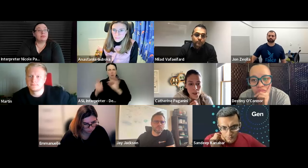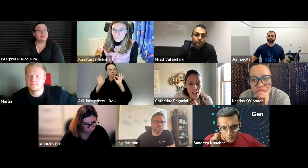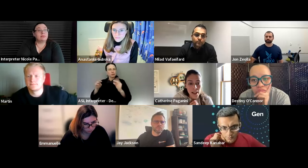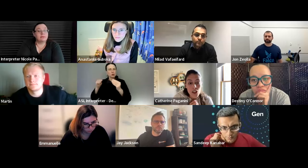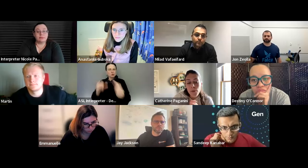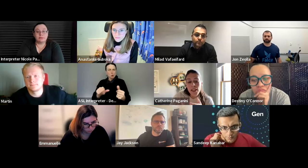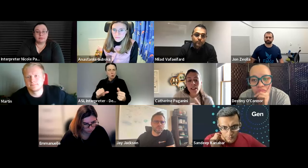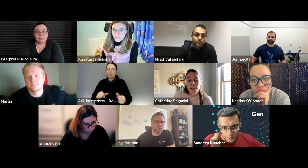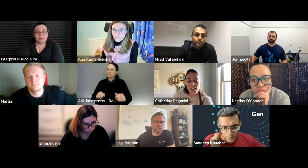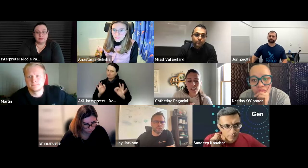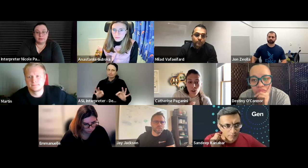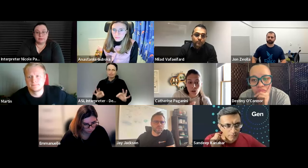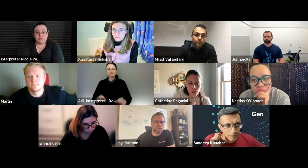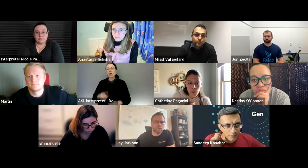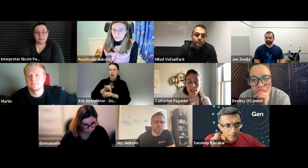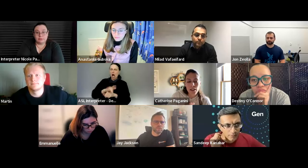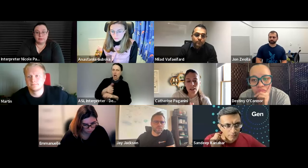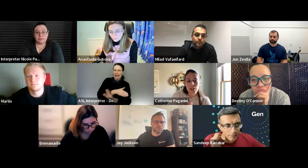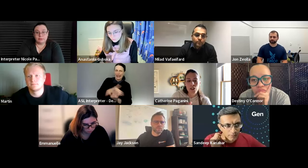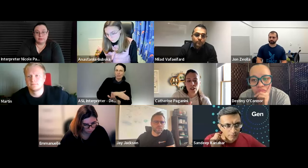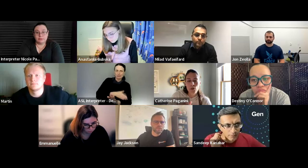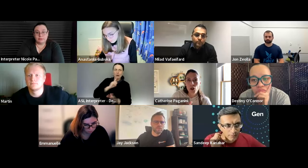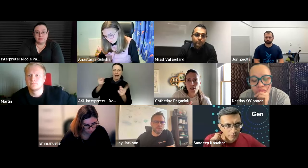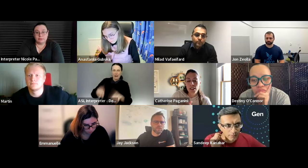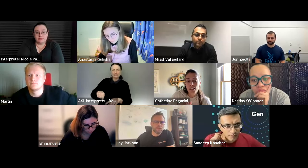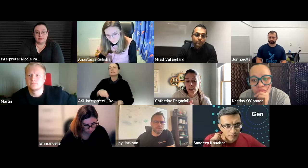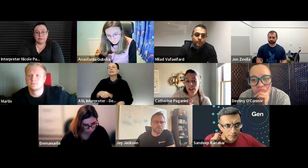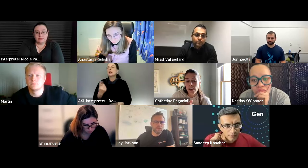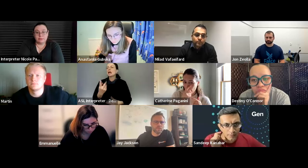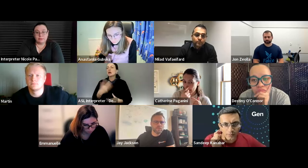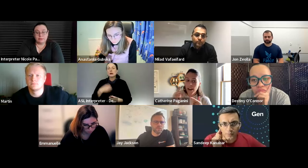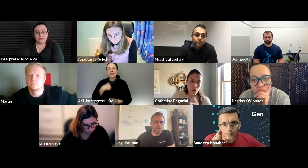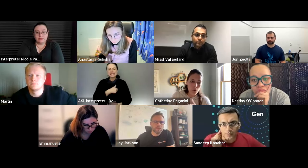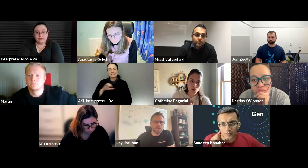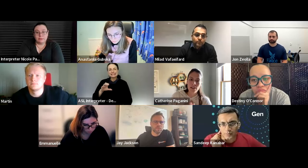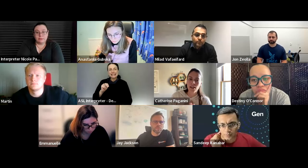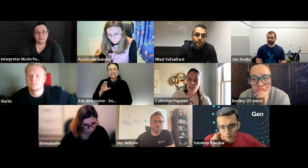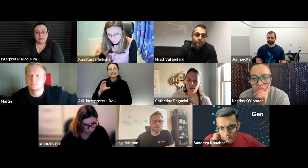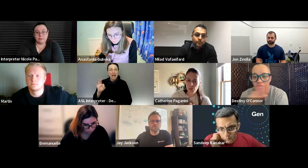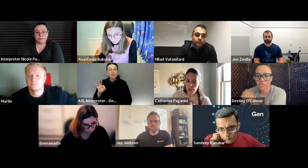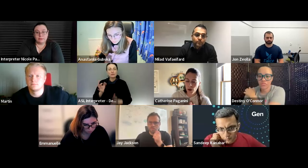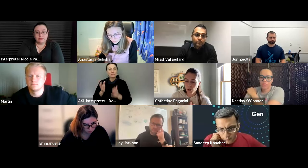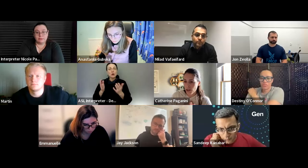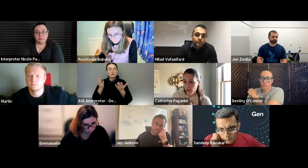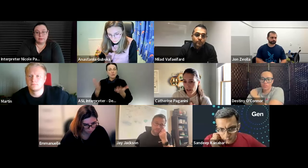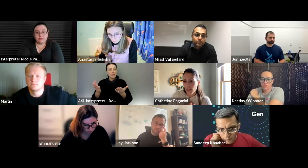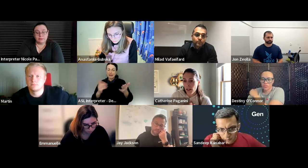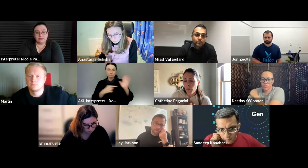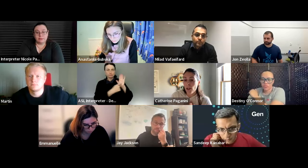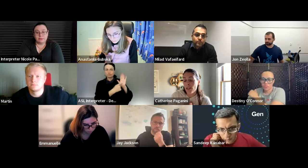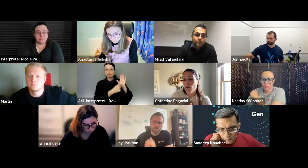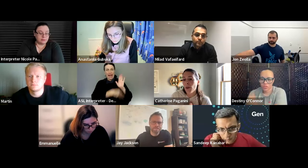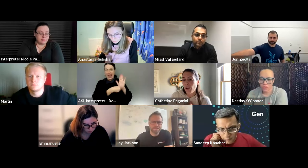uh and something that they included already uh so the cncf is recommending everyone to ask accessibility questions